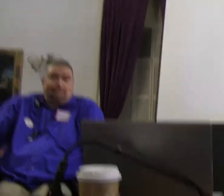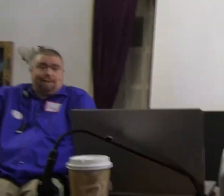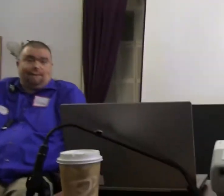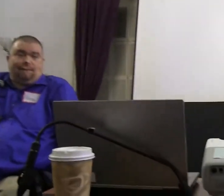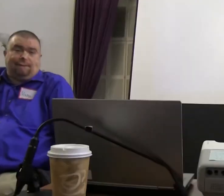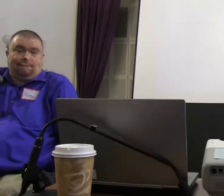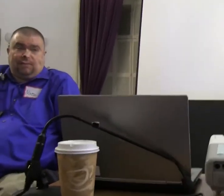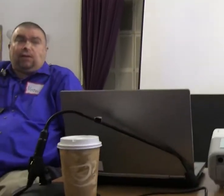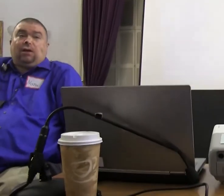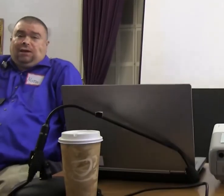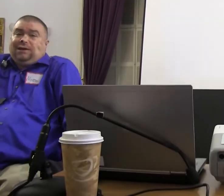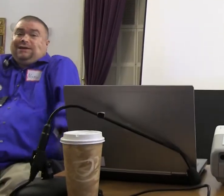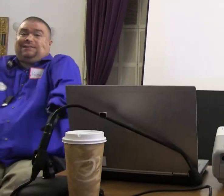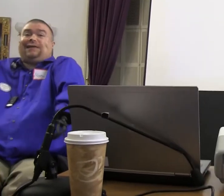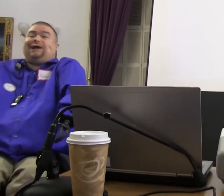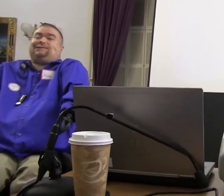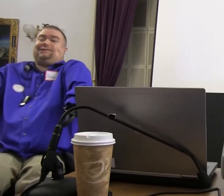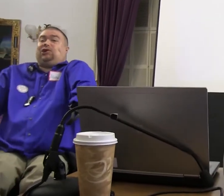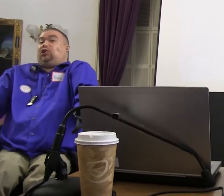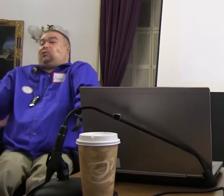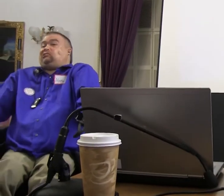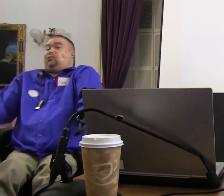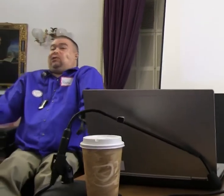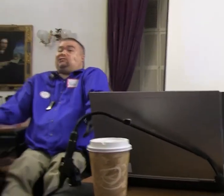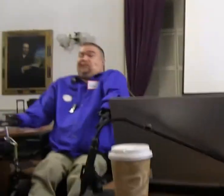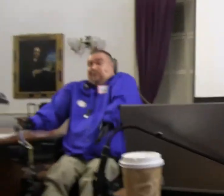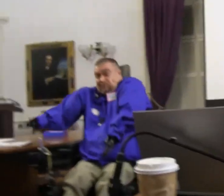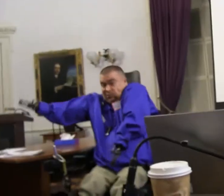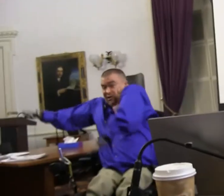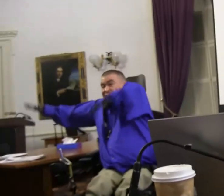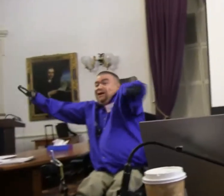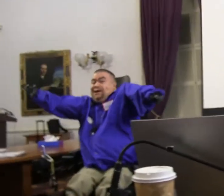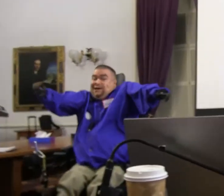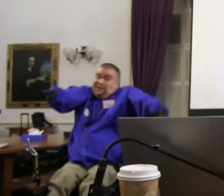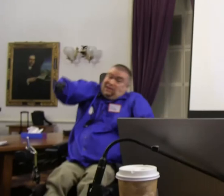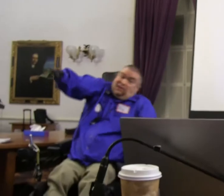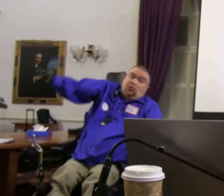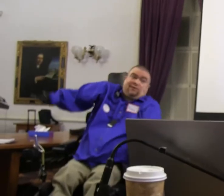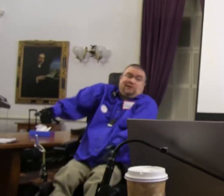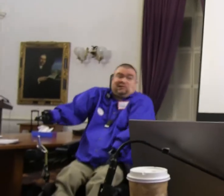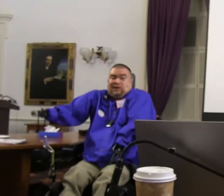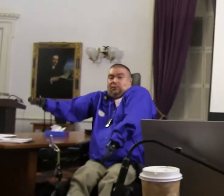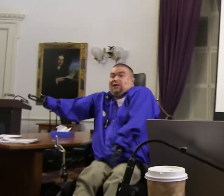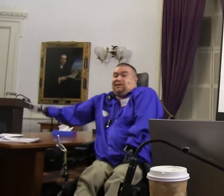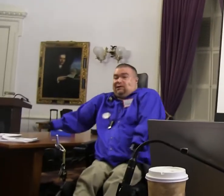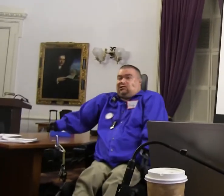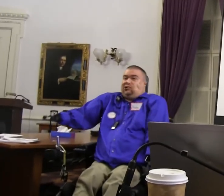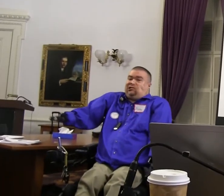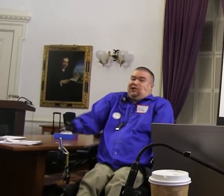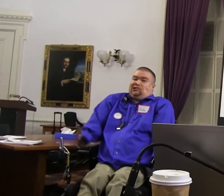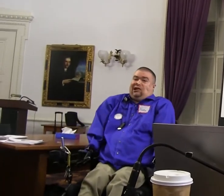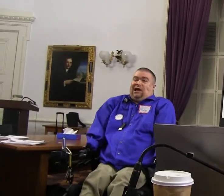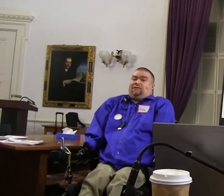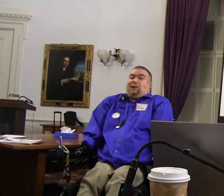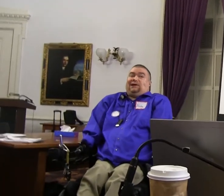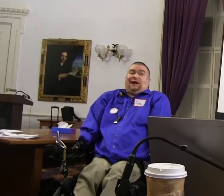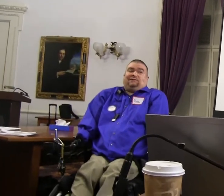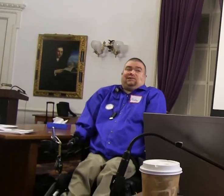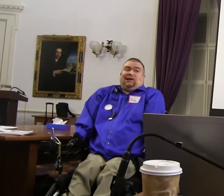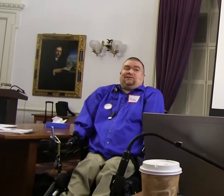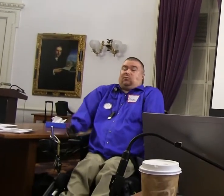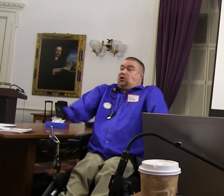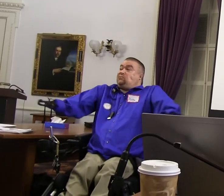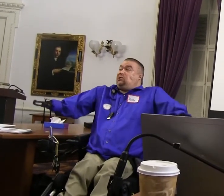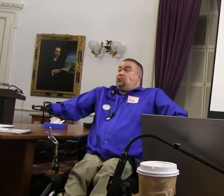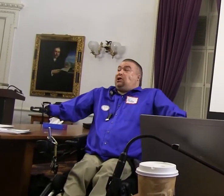and adaptive sports Vermont? That's a good question. What's the difference between the Northeast Disabled Athletic Association and Vermont